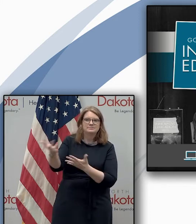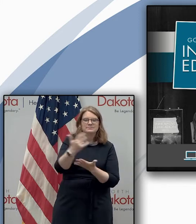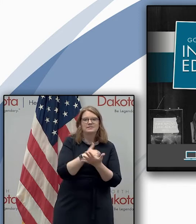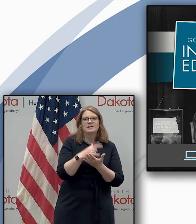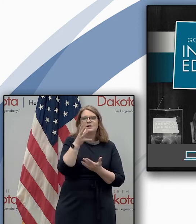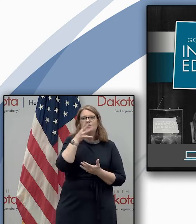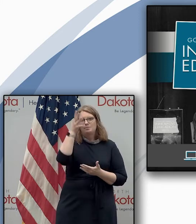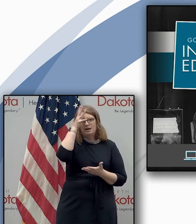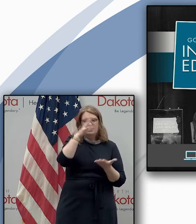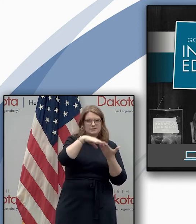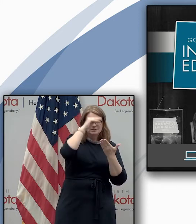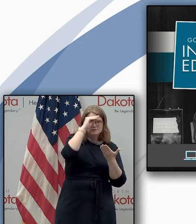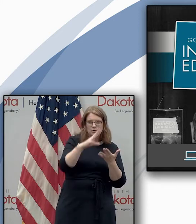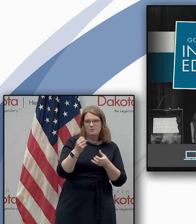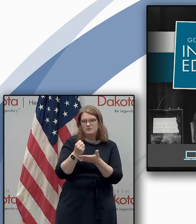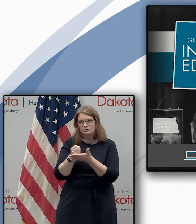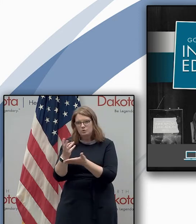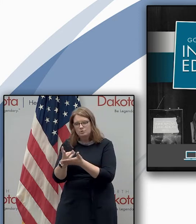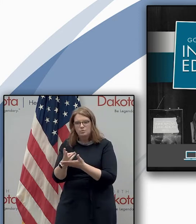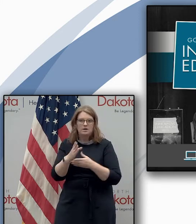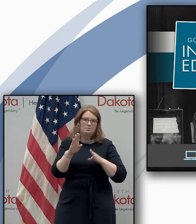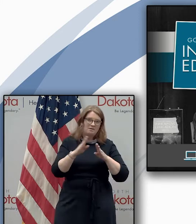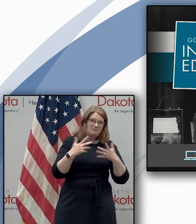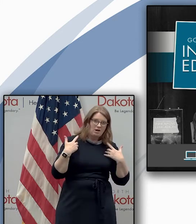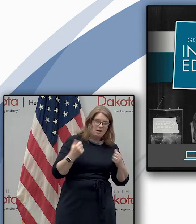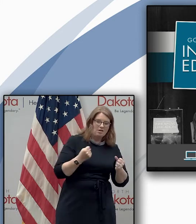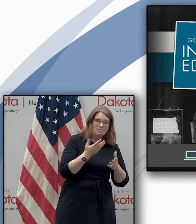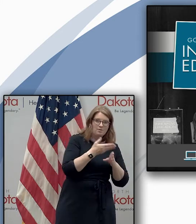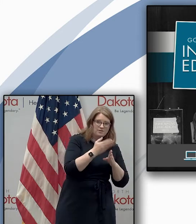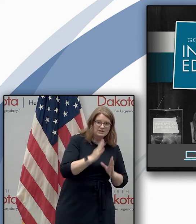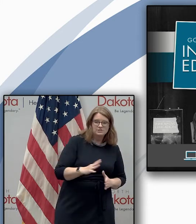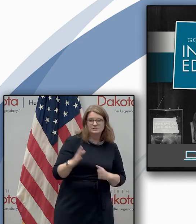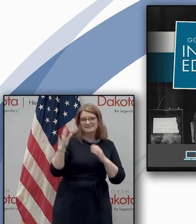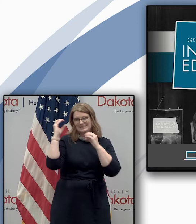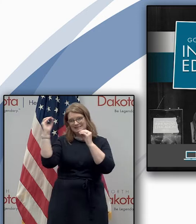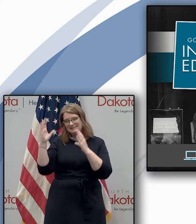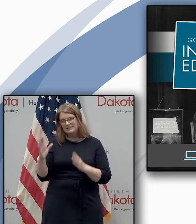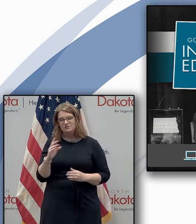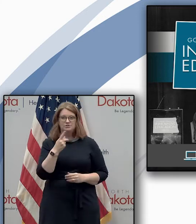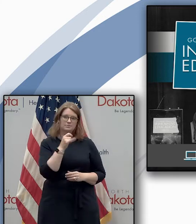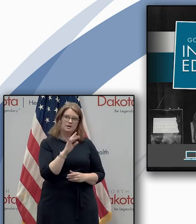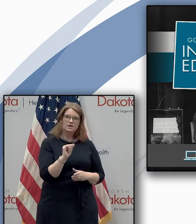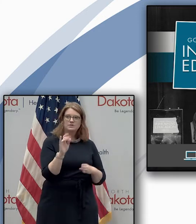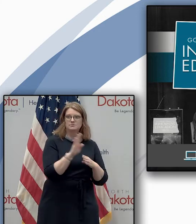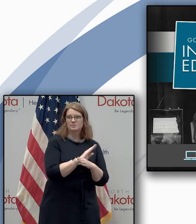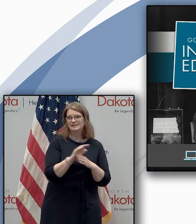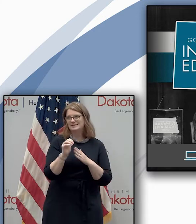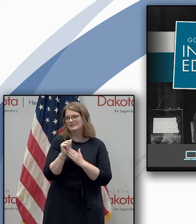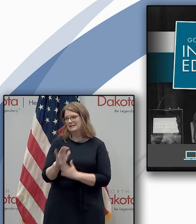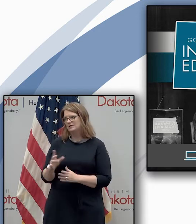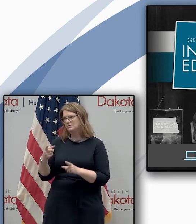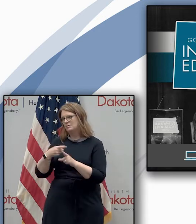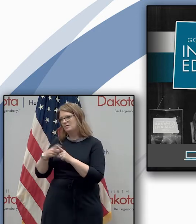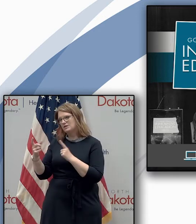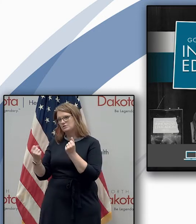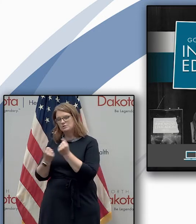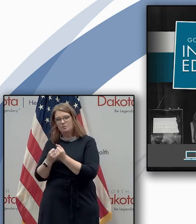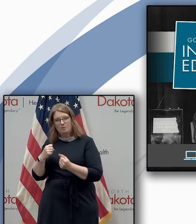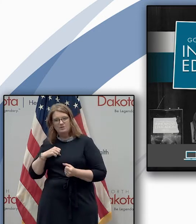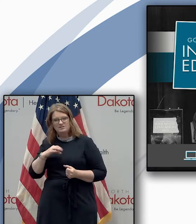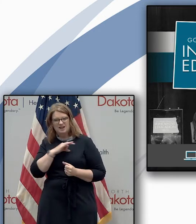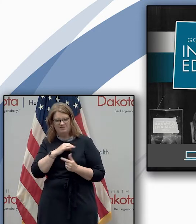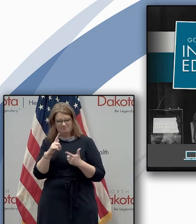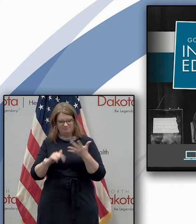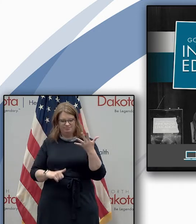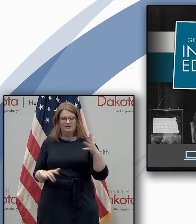social workers uh behavioral health professionals teachers paraprofessionals business leaders city officials professionals support staff and more